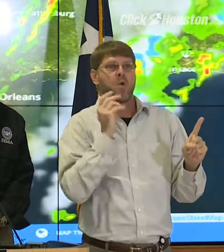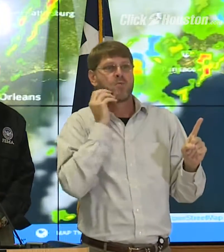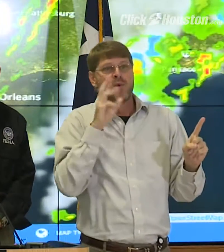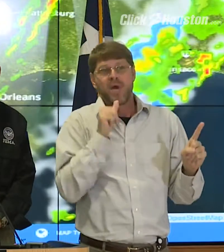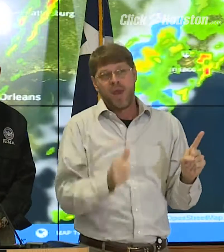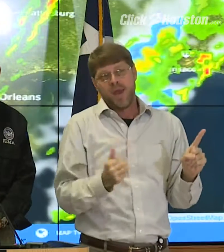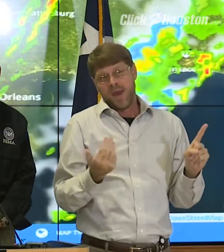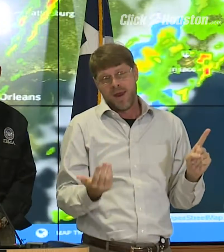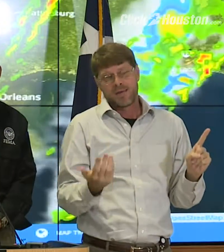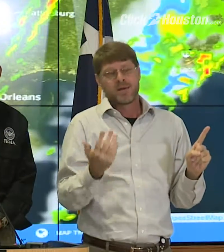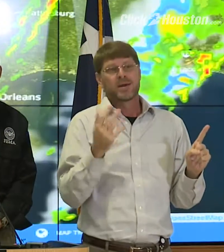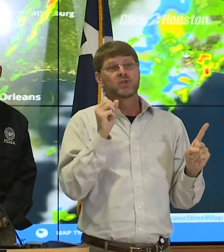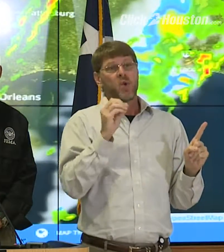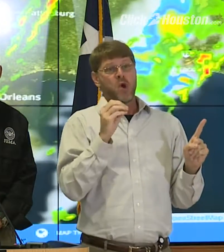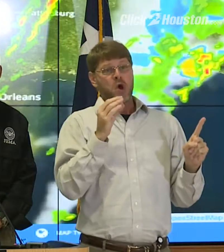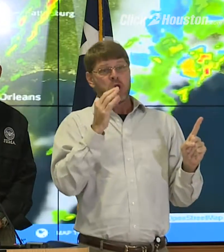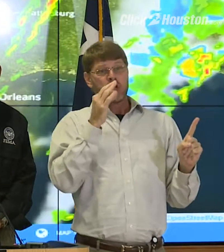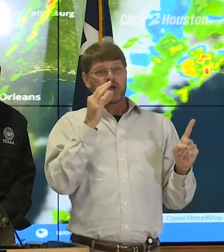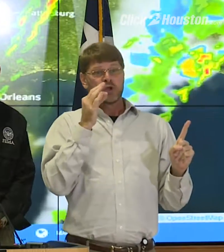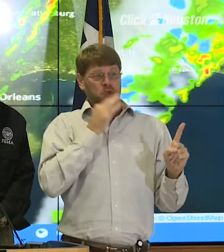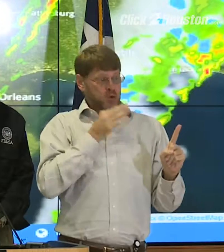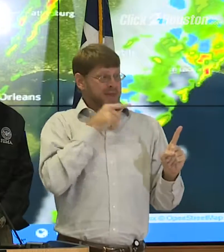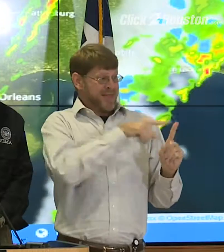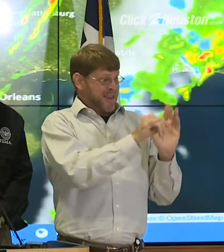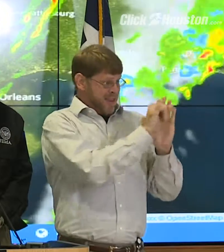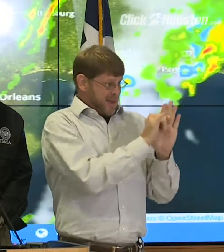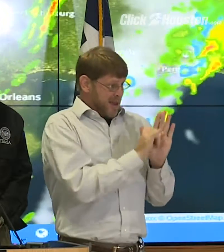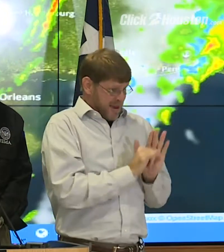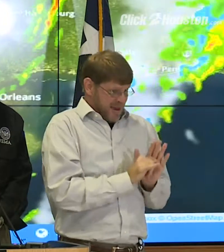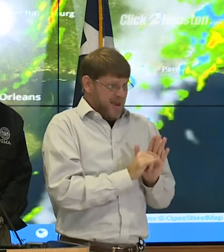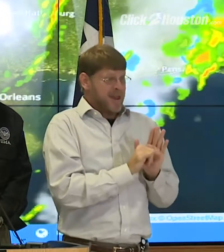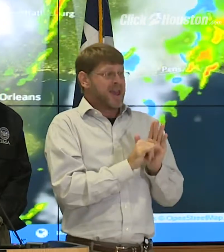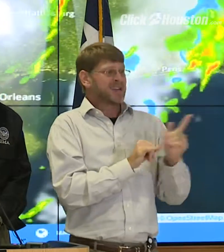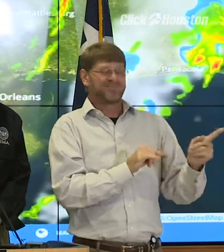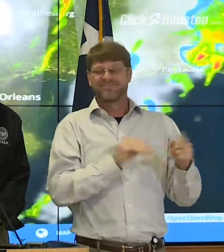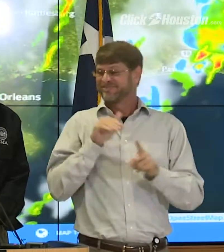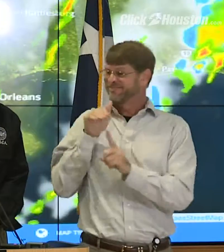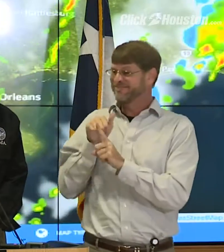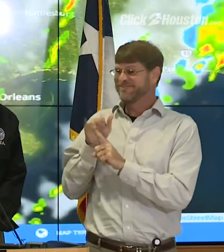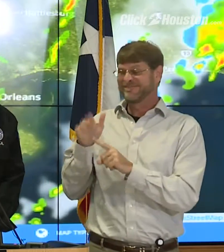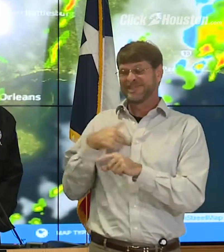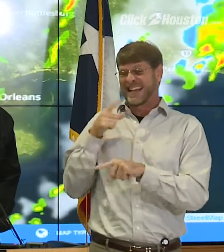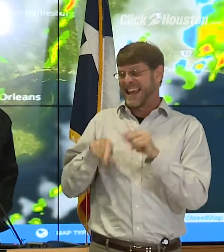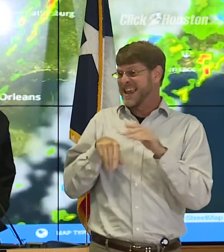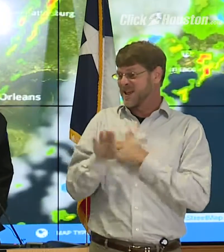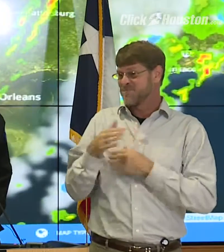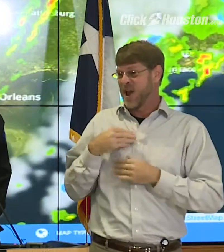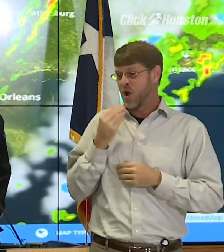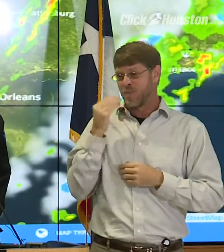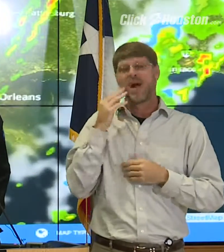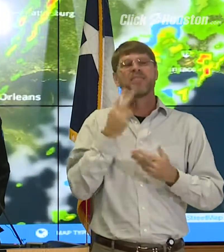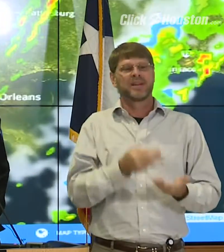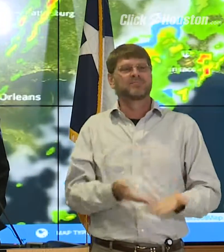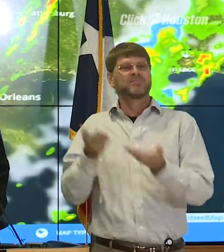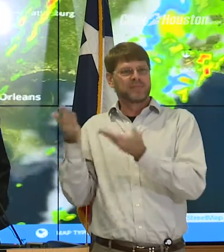home. And as soon as they are identified and they come in and say, I can't get back into my home, then they'll be making